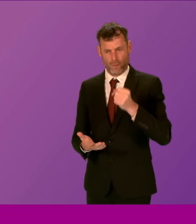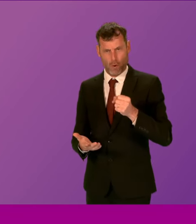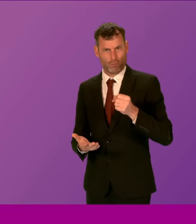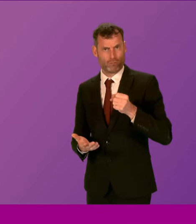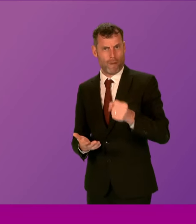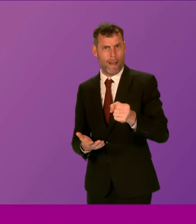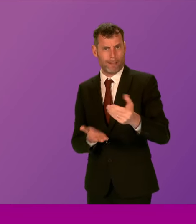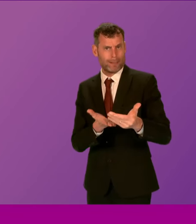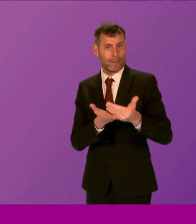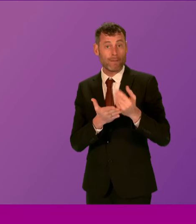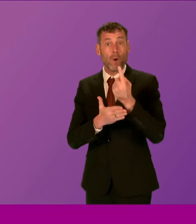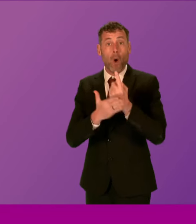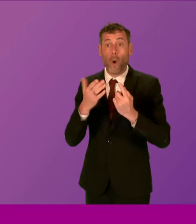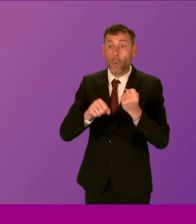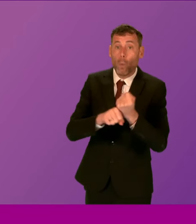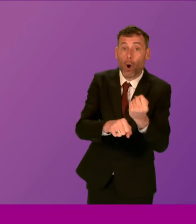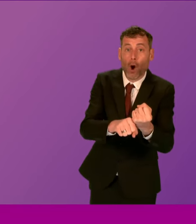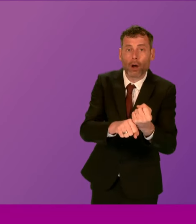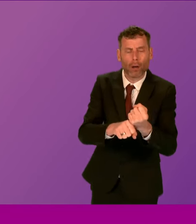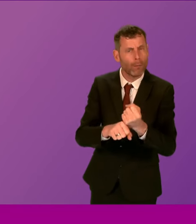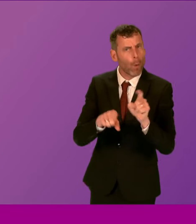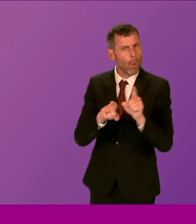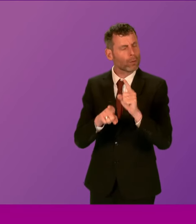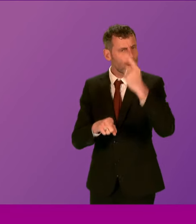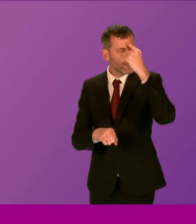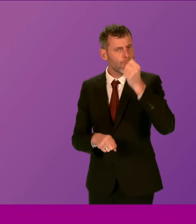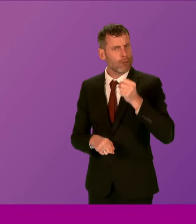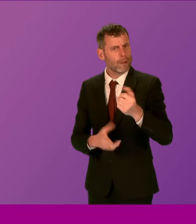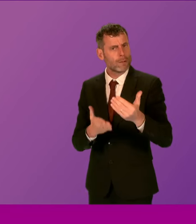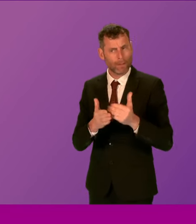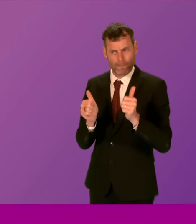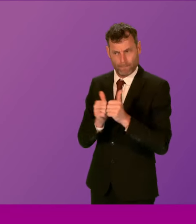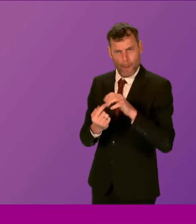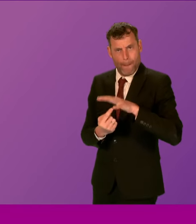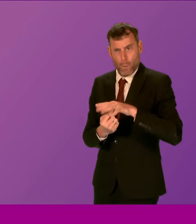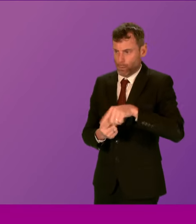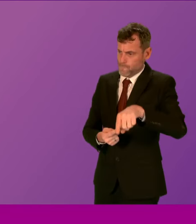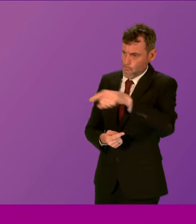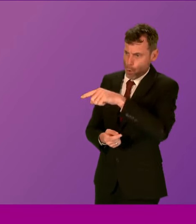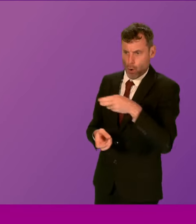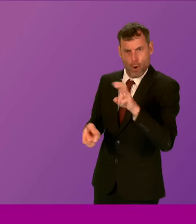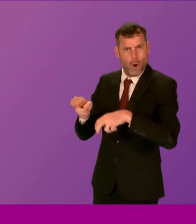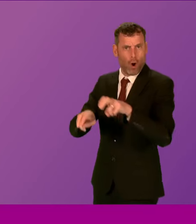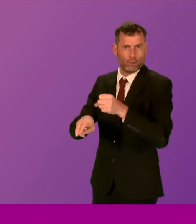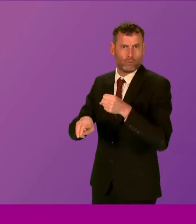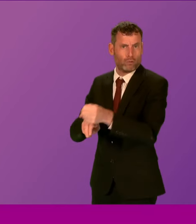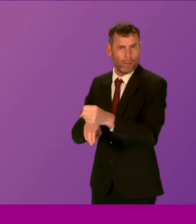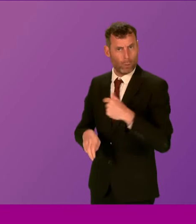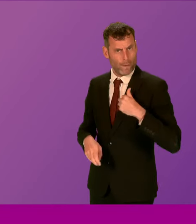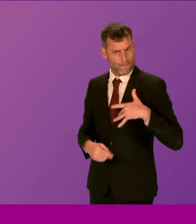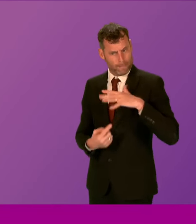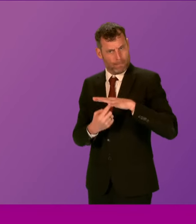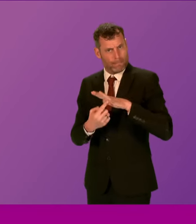staff, that is crucial, of course, but also for those who use the rail network, that safety continues to be an utmost priority for this Government.